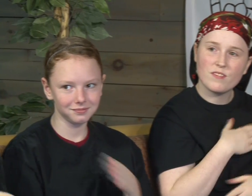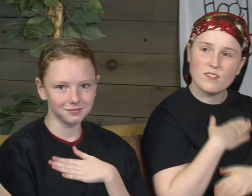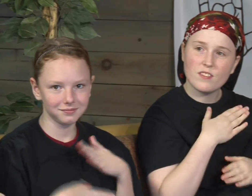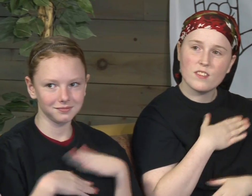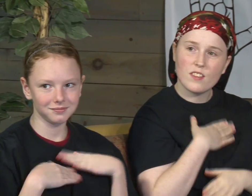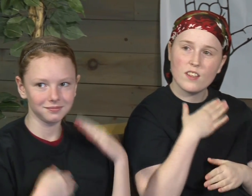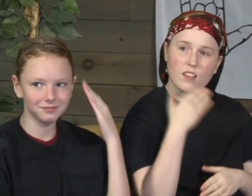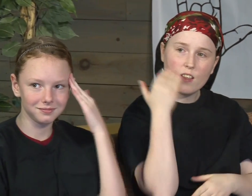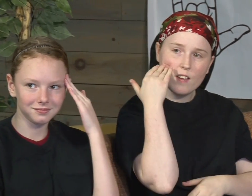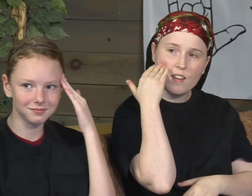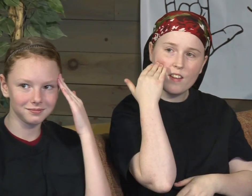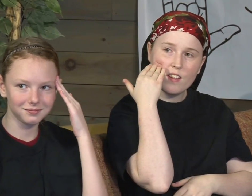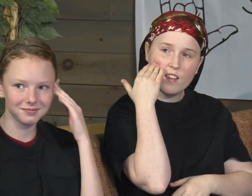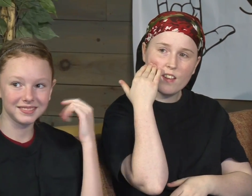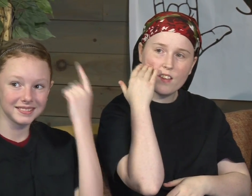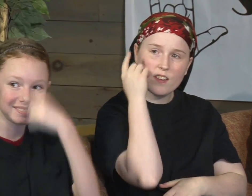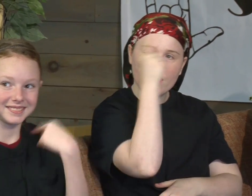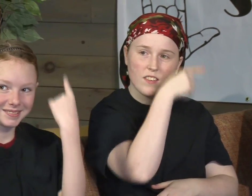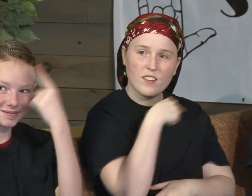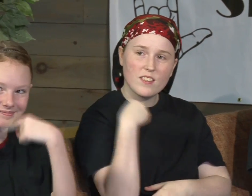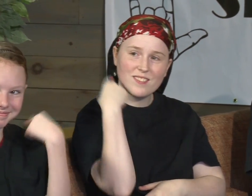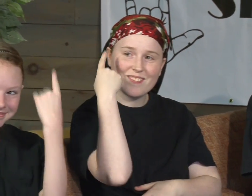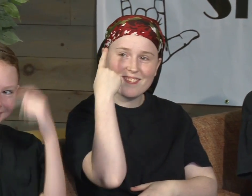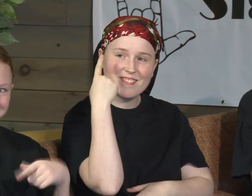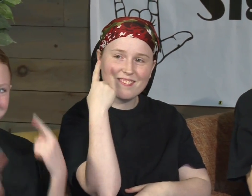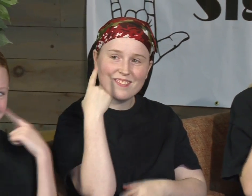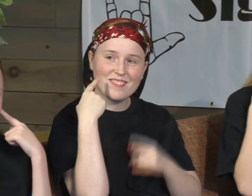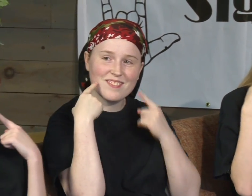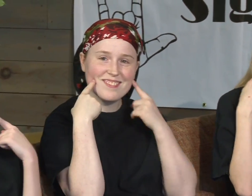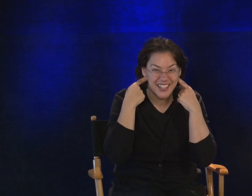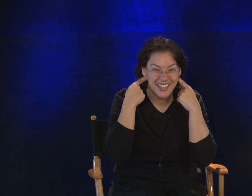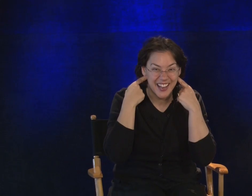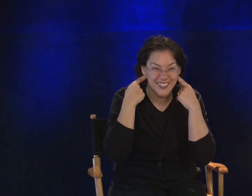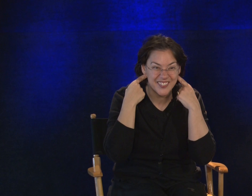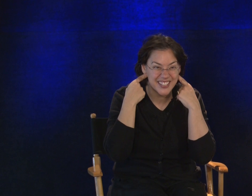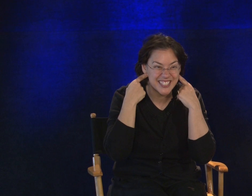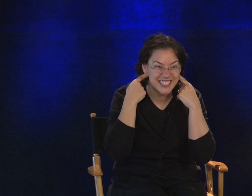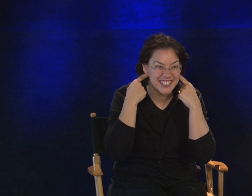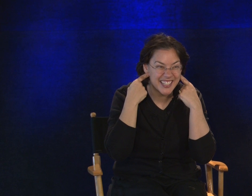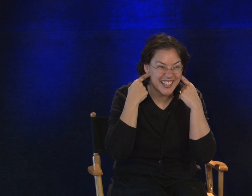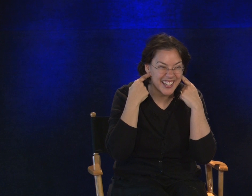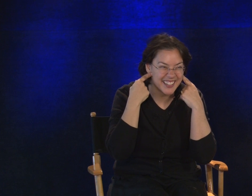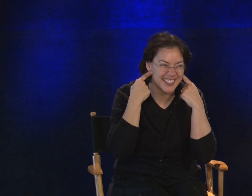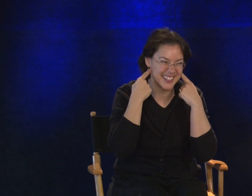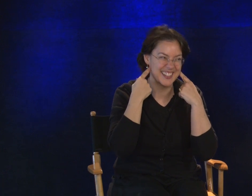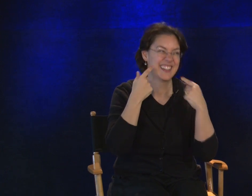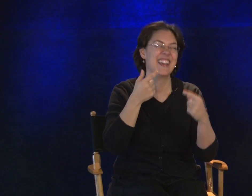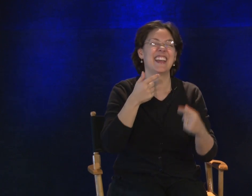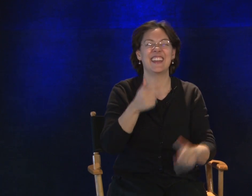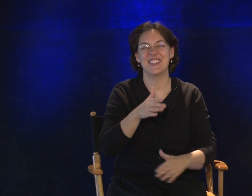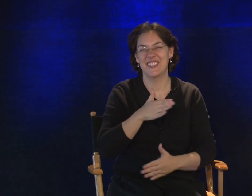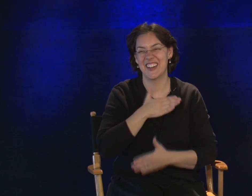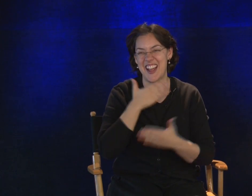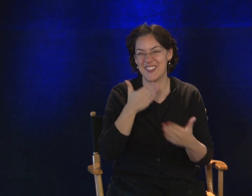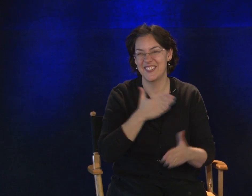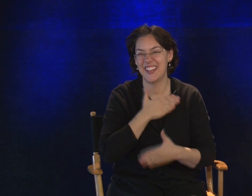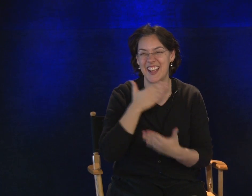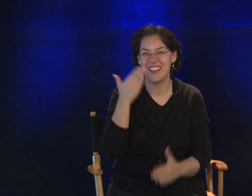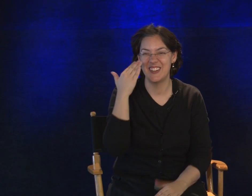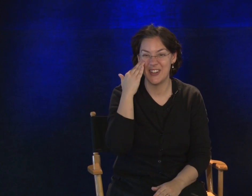happy and you know it, then your face is gonna show it. Happy faces? Good. If you're happy and you